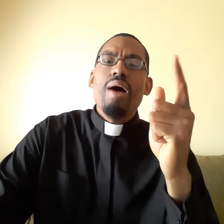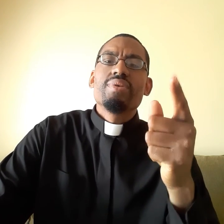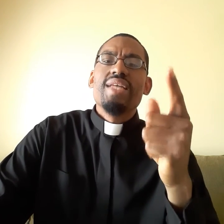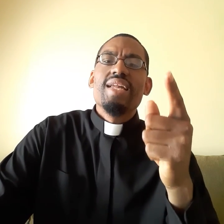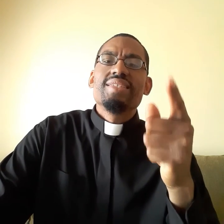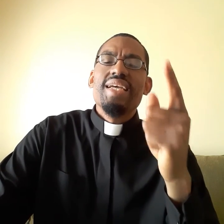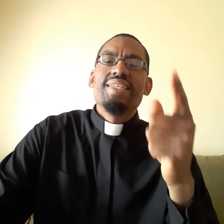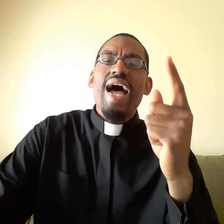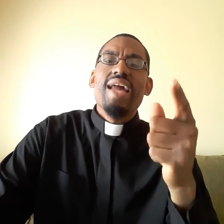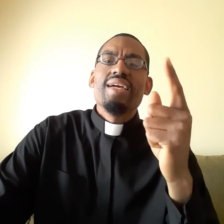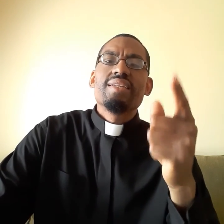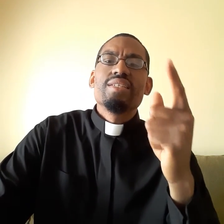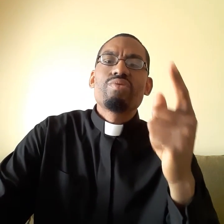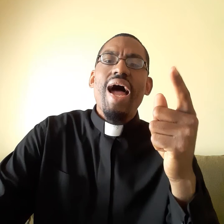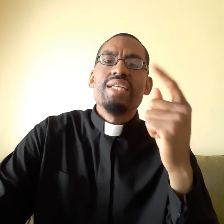how is that a satanic distraction?